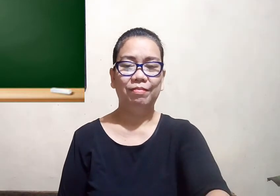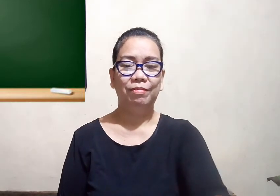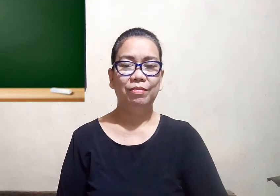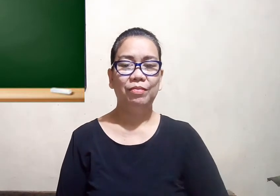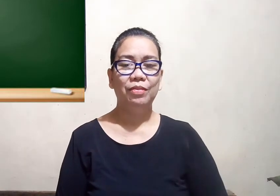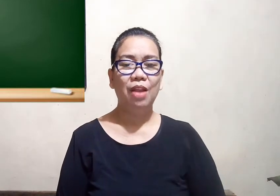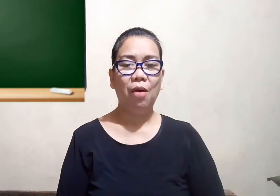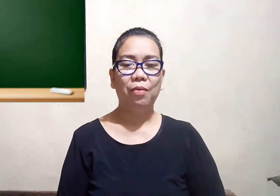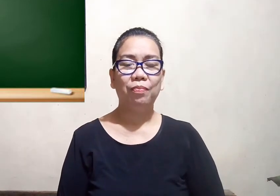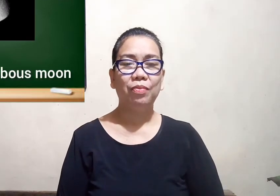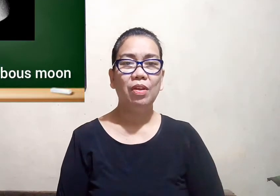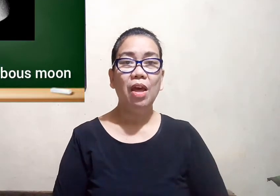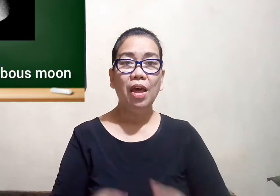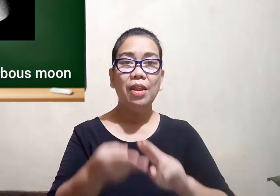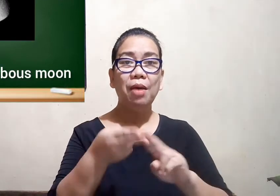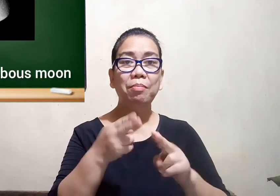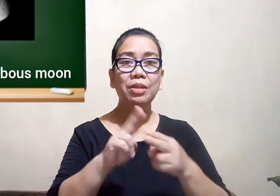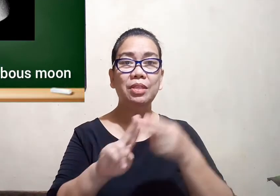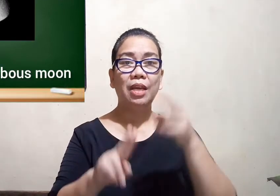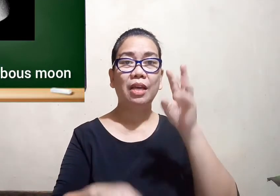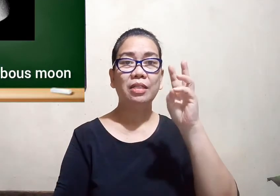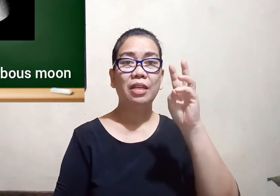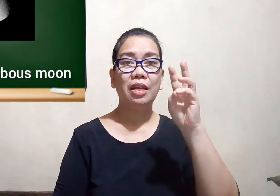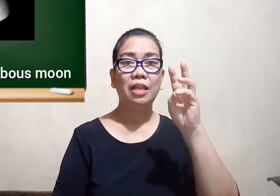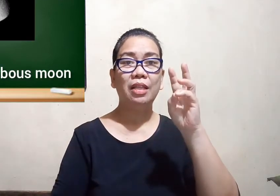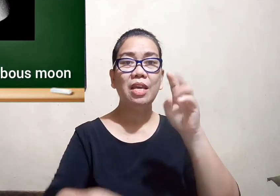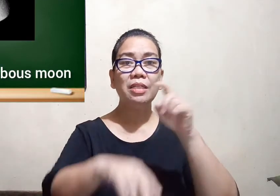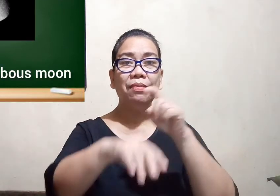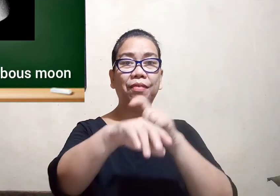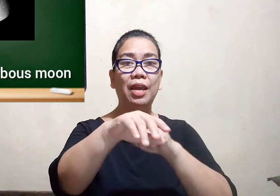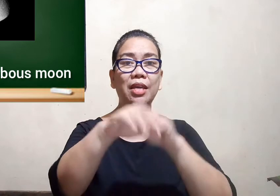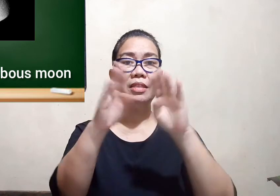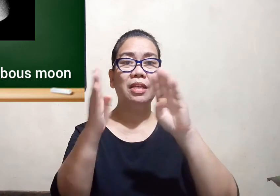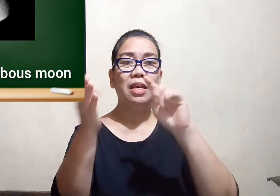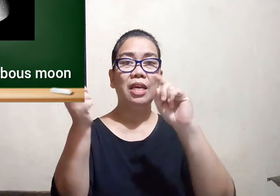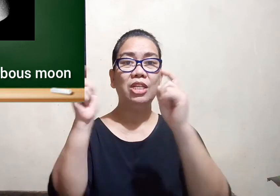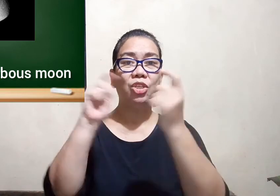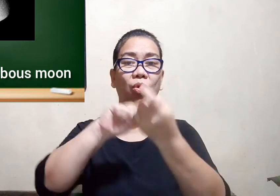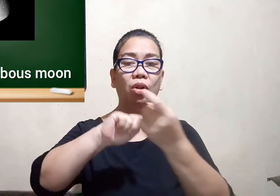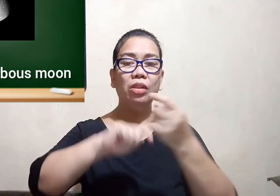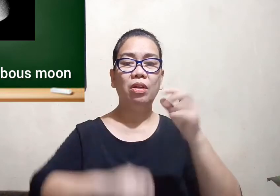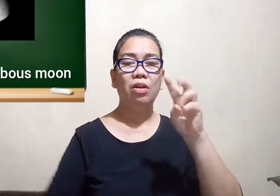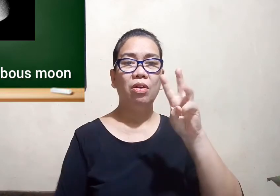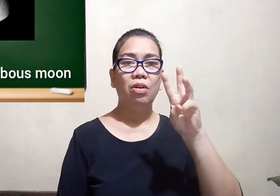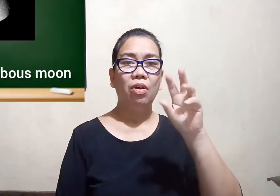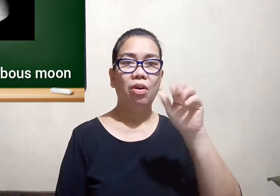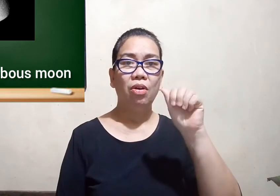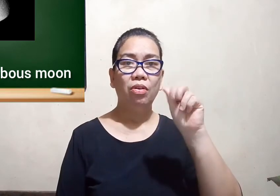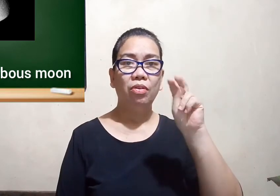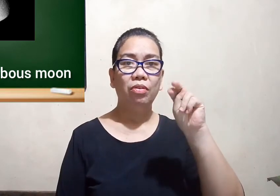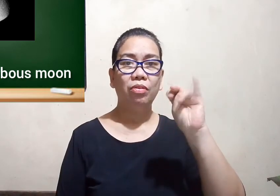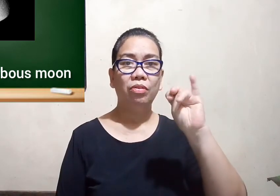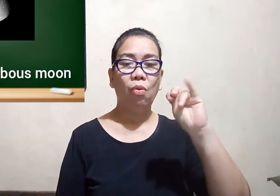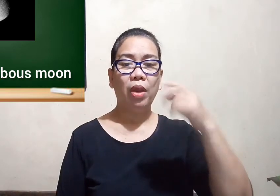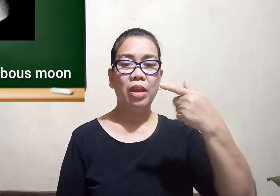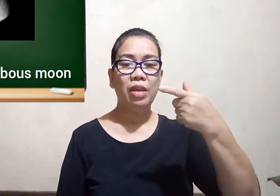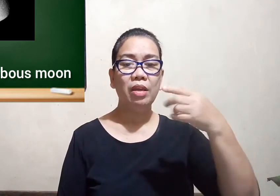now number six this phase is called the waning